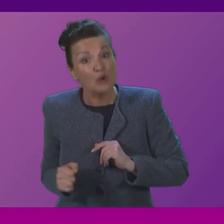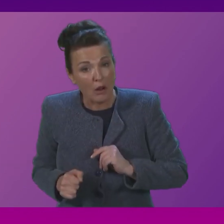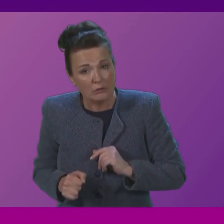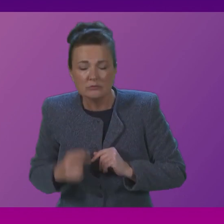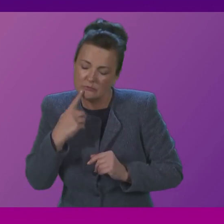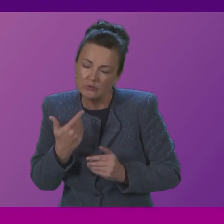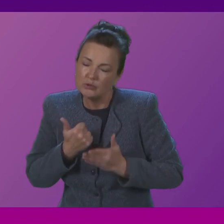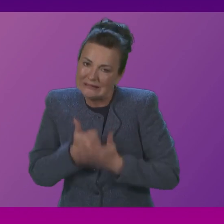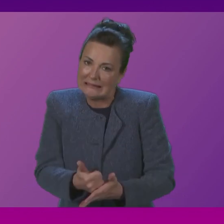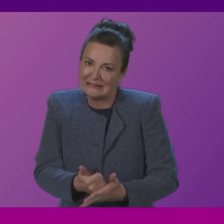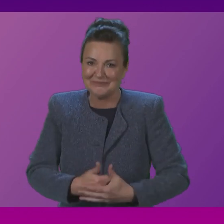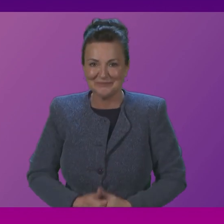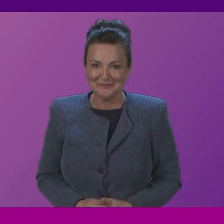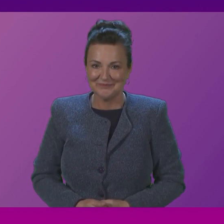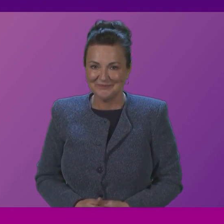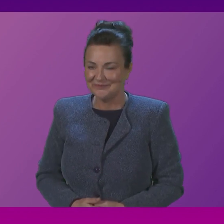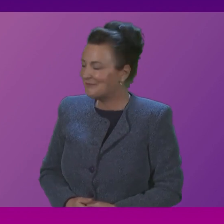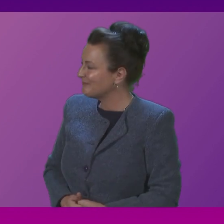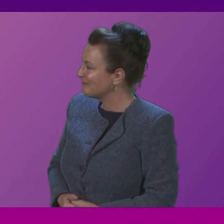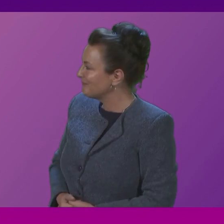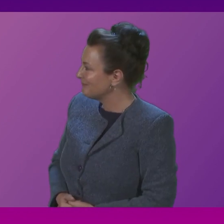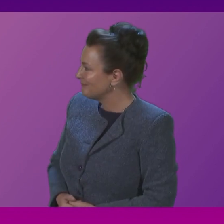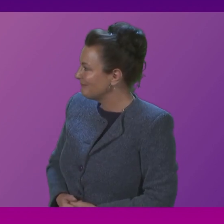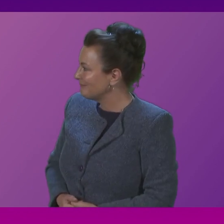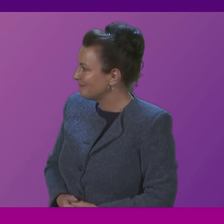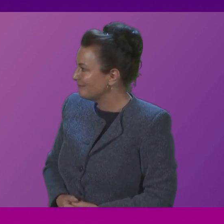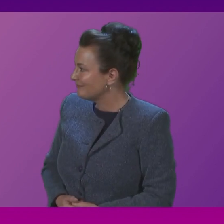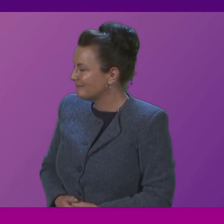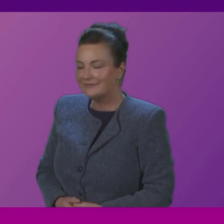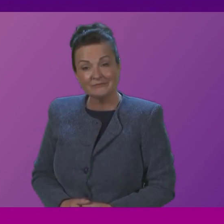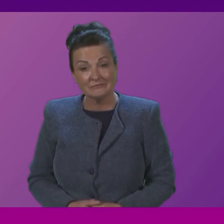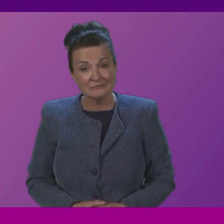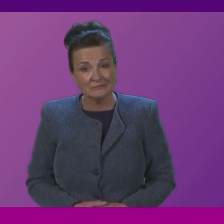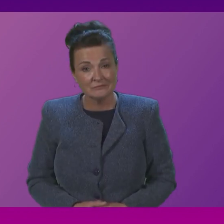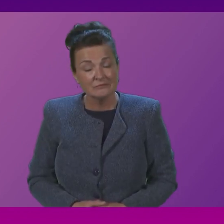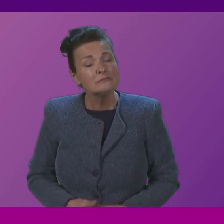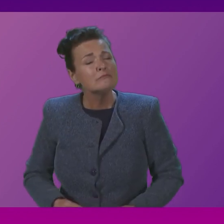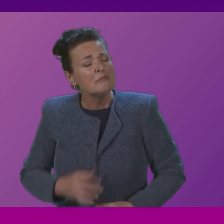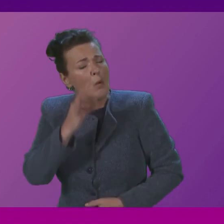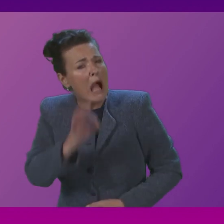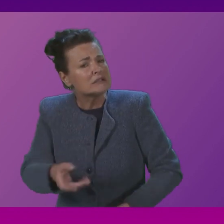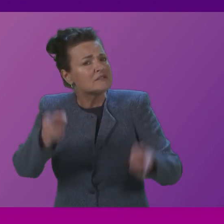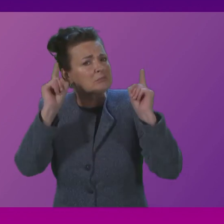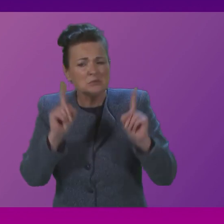question number three Stephen Kerr the first minister what plans the Scottish government has to increase and